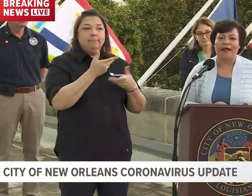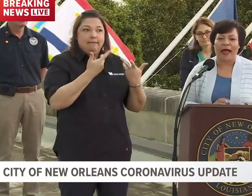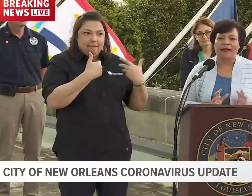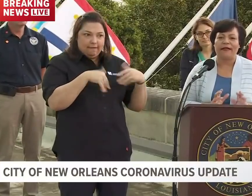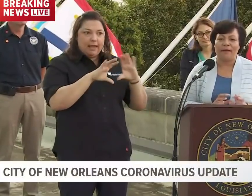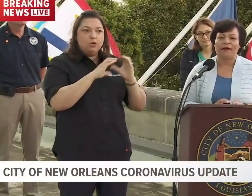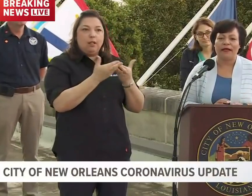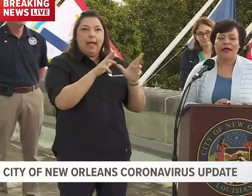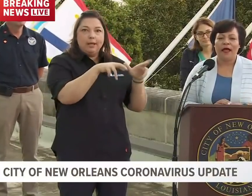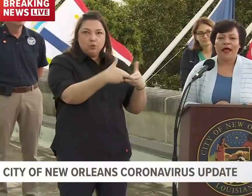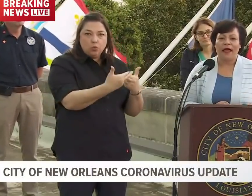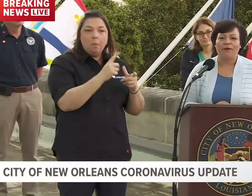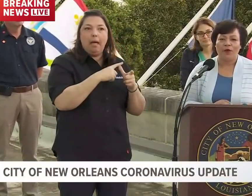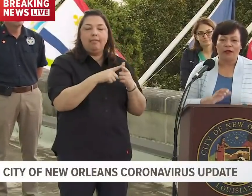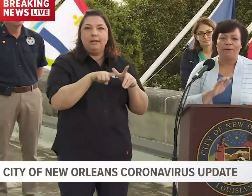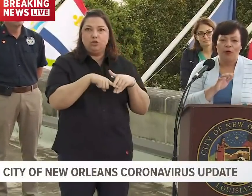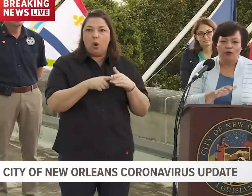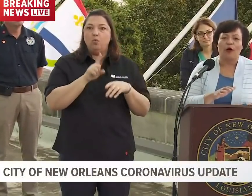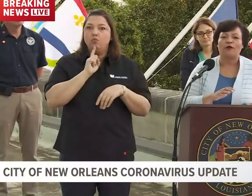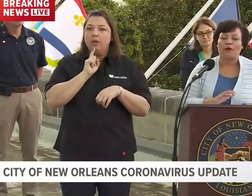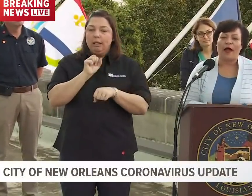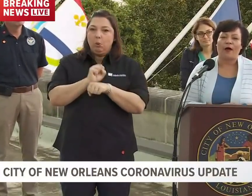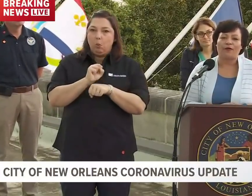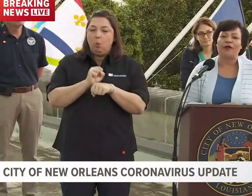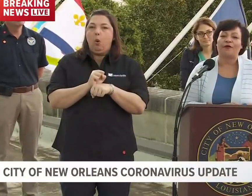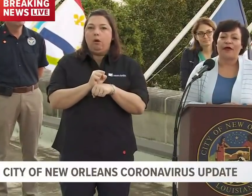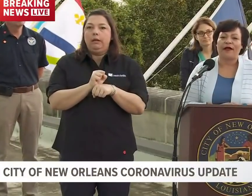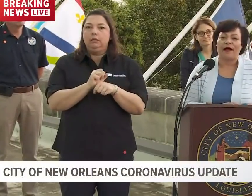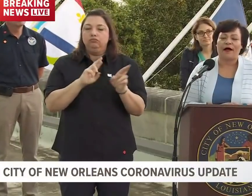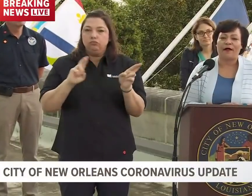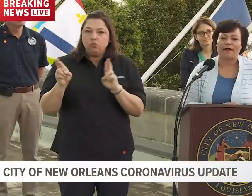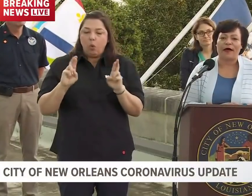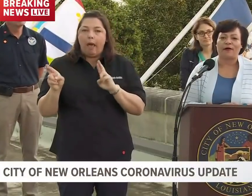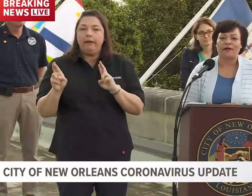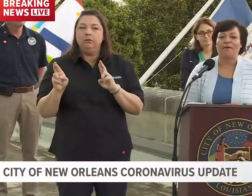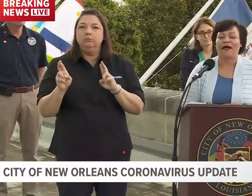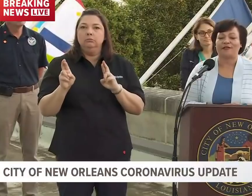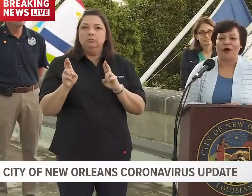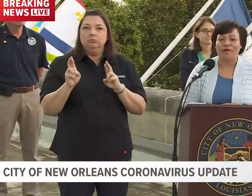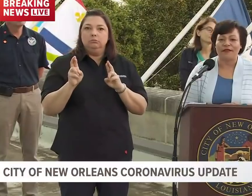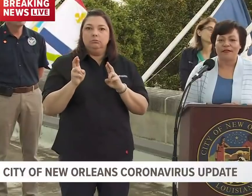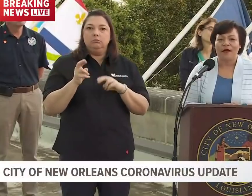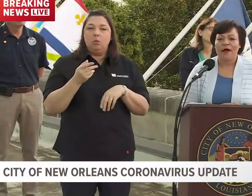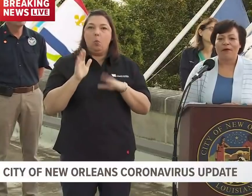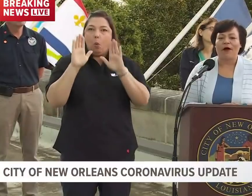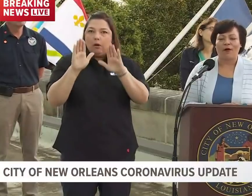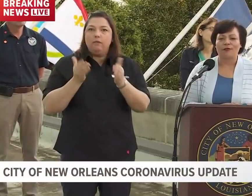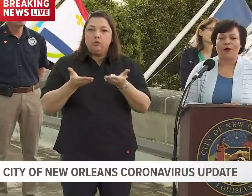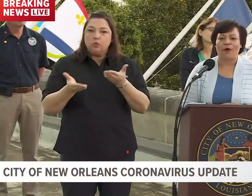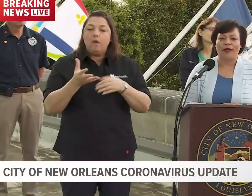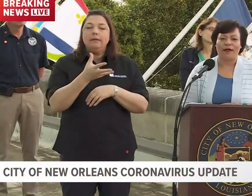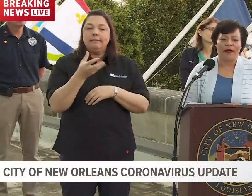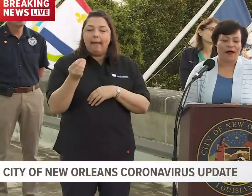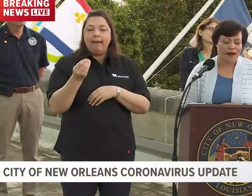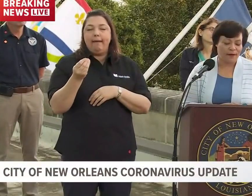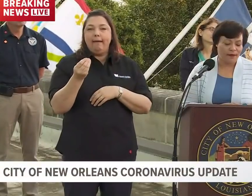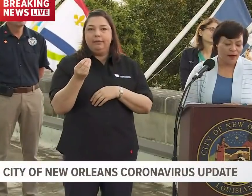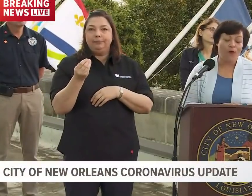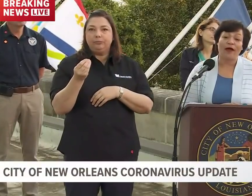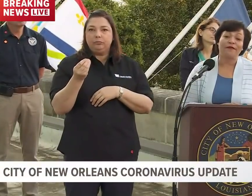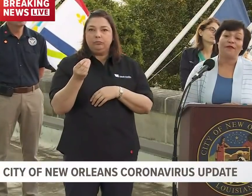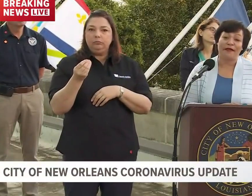setting academically and really boots on the ground, rendering not only the best service, but also in a